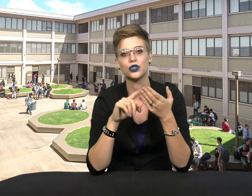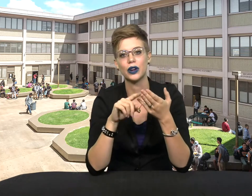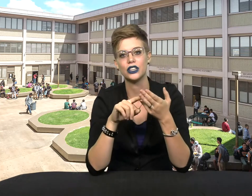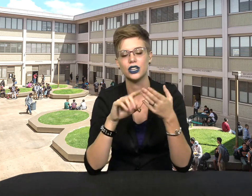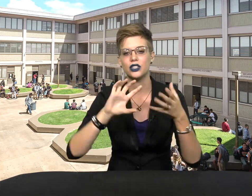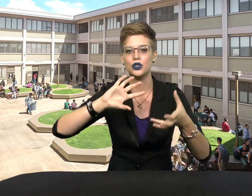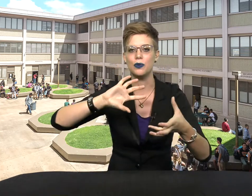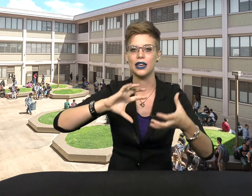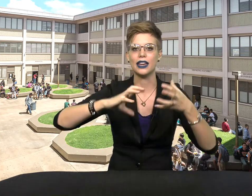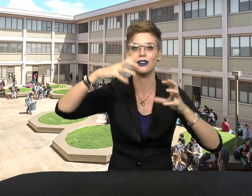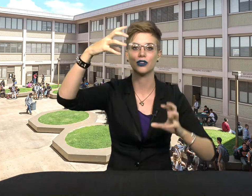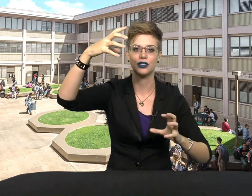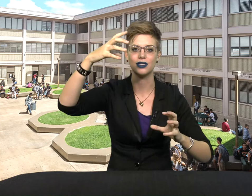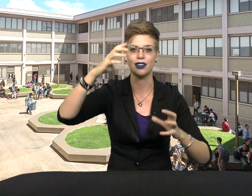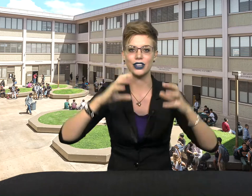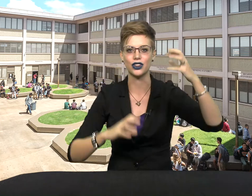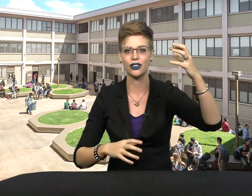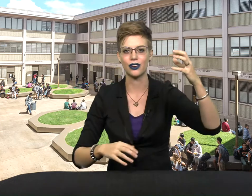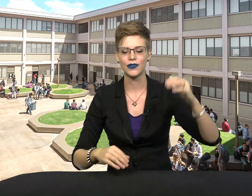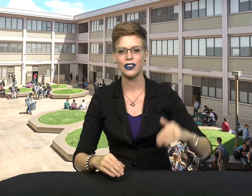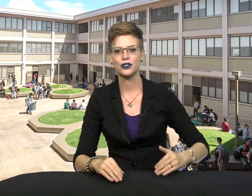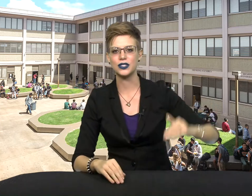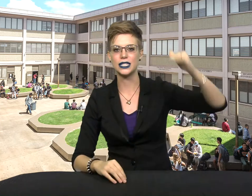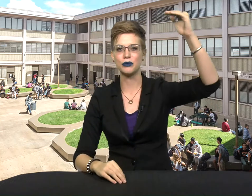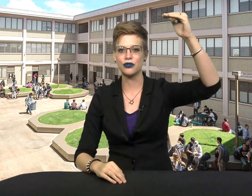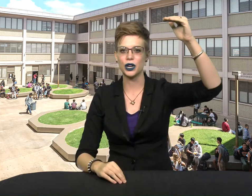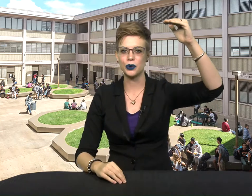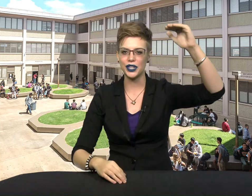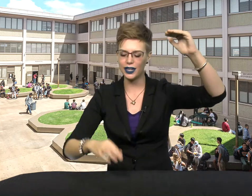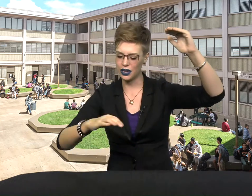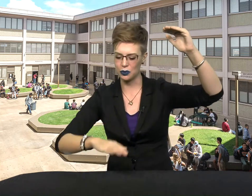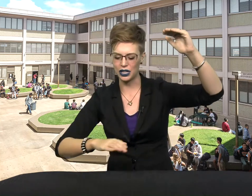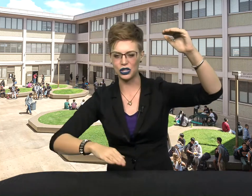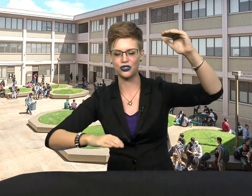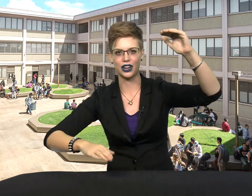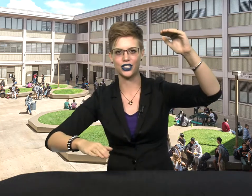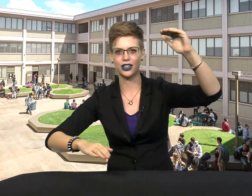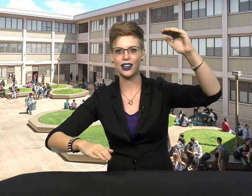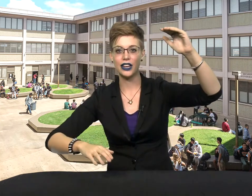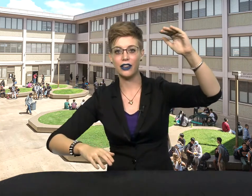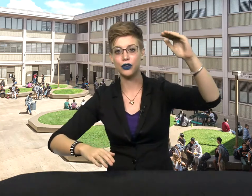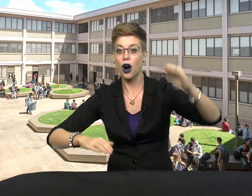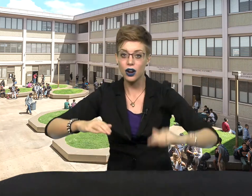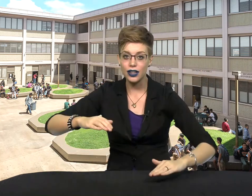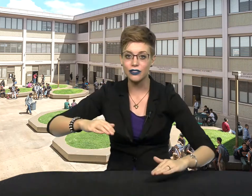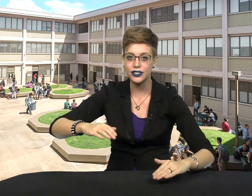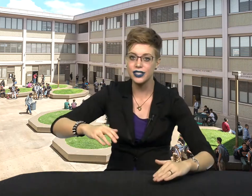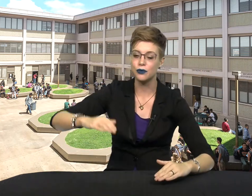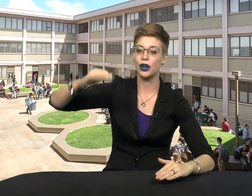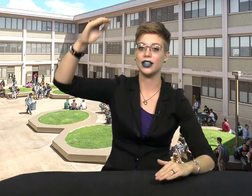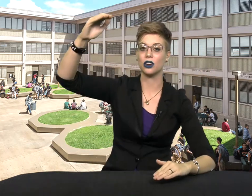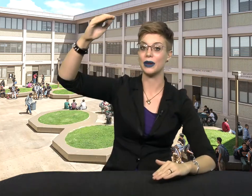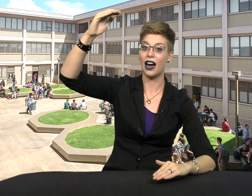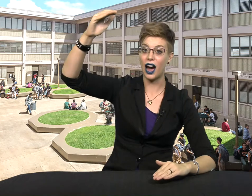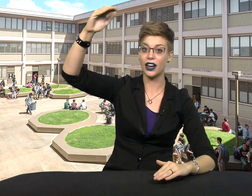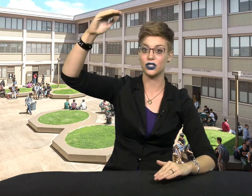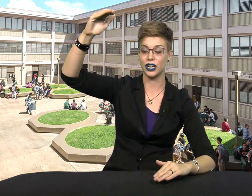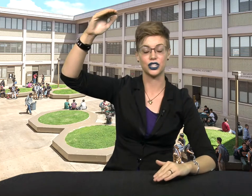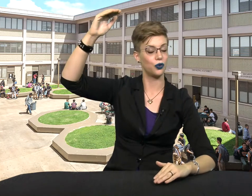duration to be inverses of each other. If you see someone frequently, it'll be a low duration. If you hardly ever see someone, it'll be a high duration when